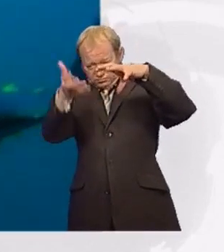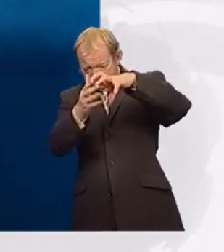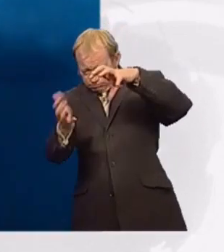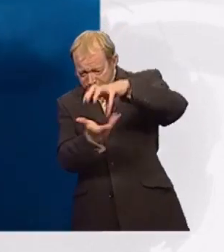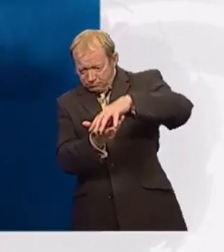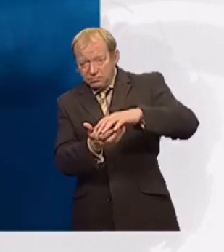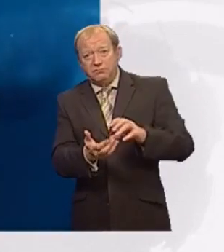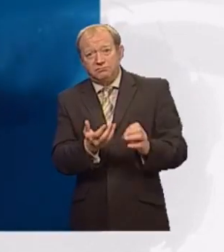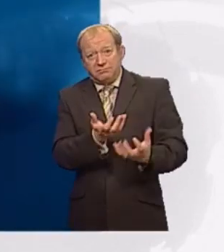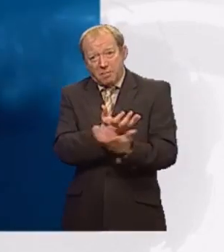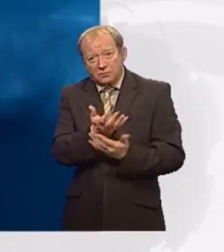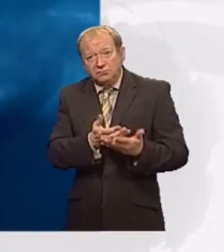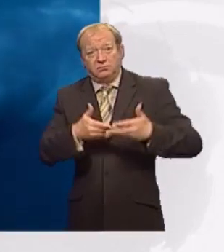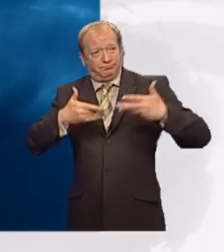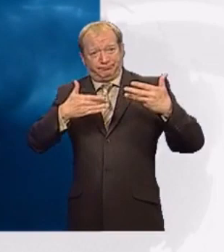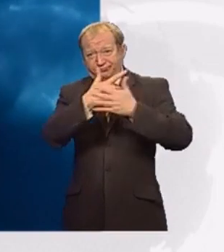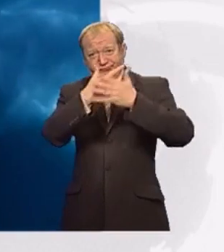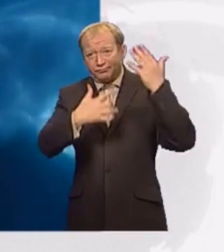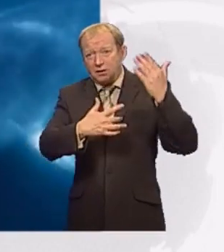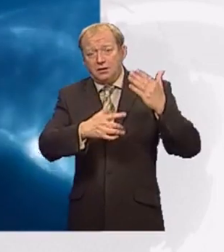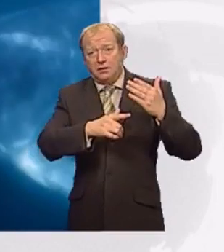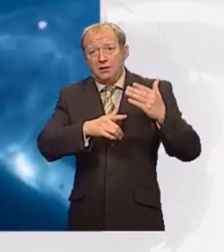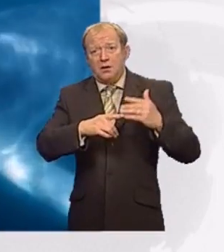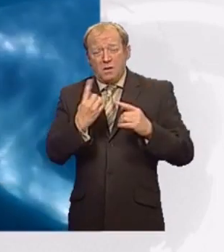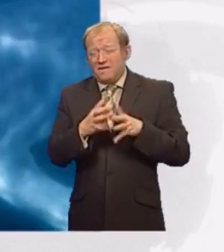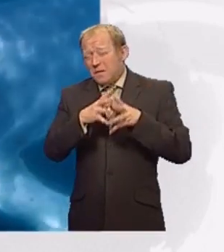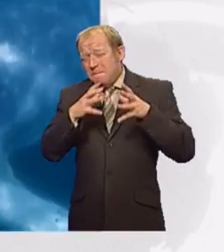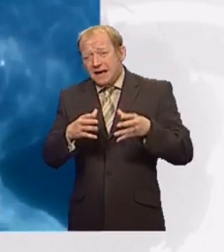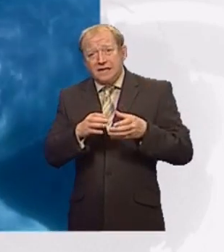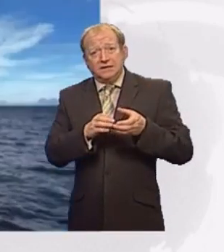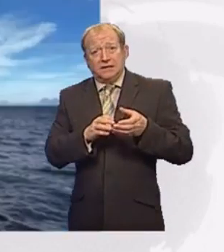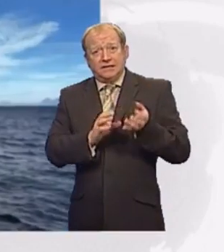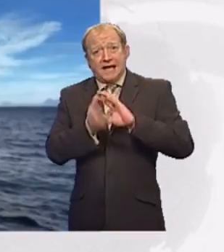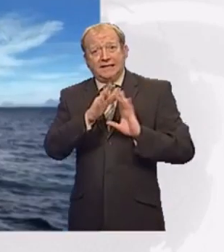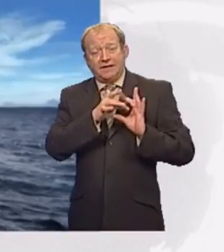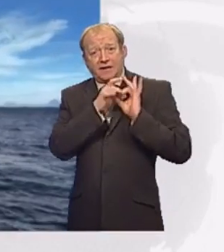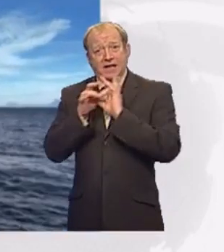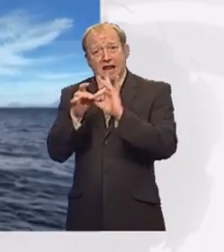they say it's one of the largest scientific collaborations ever carried out.